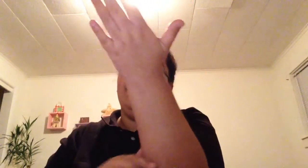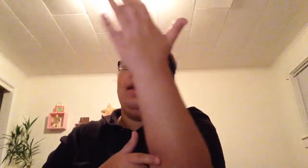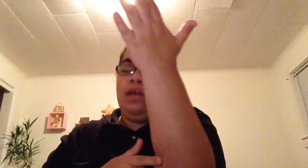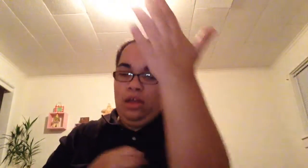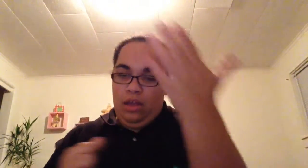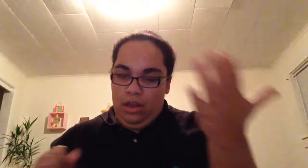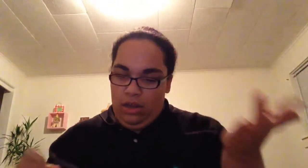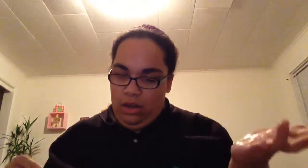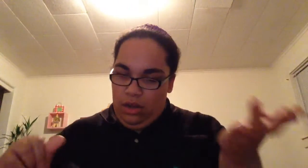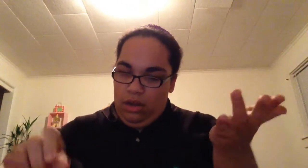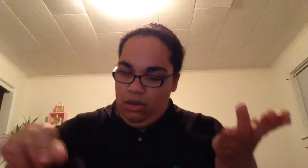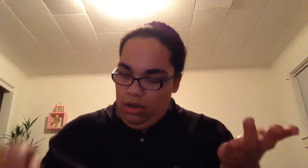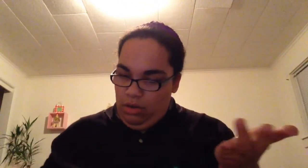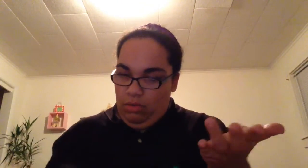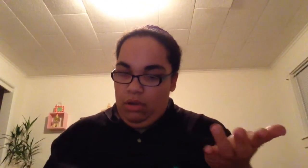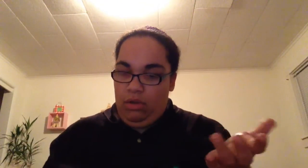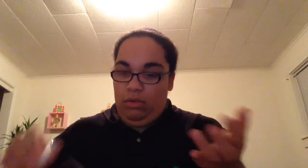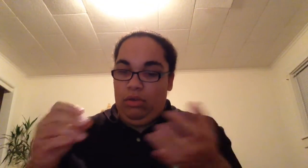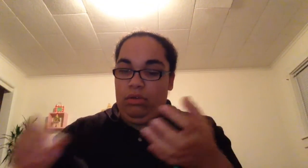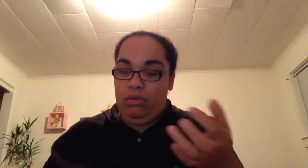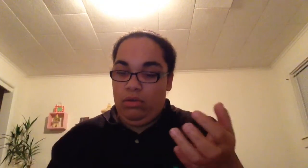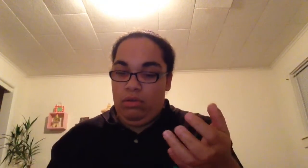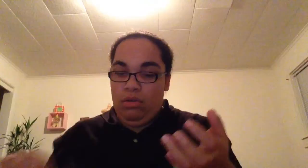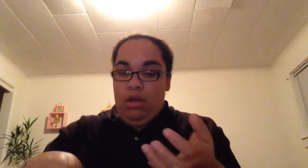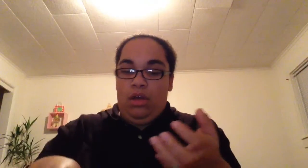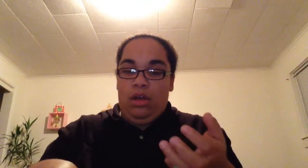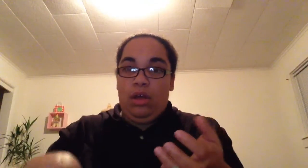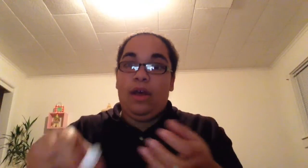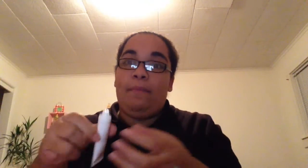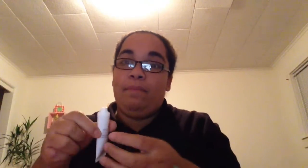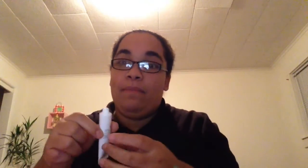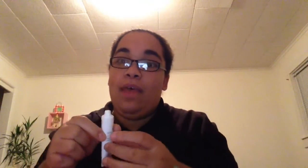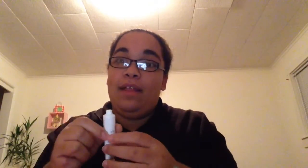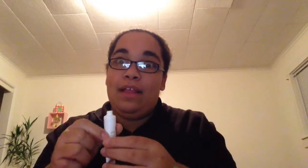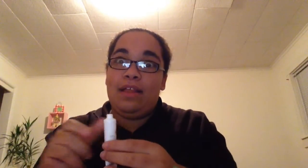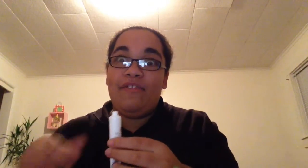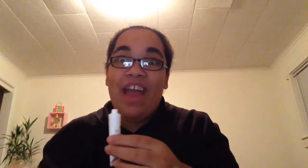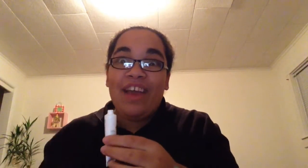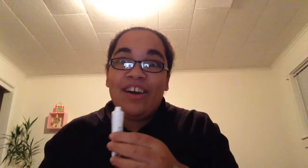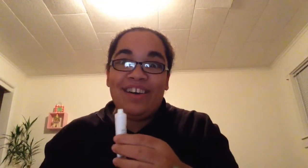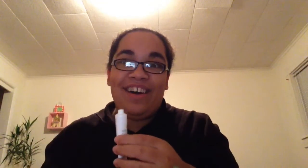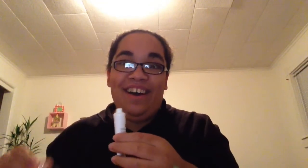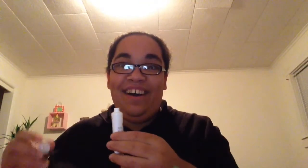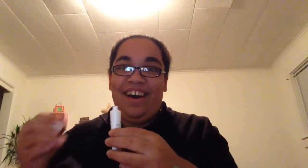once then I don't know how long okay this is a fail oh oh